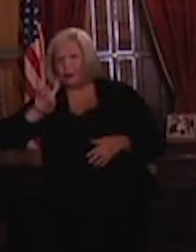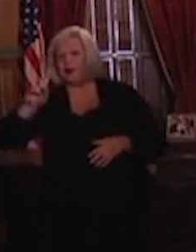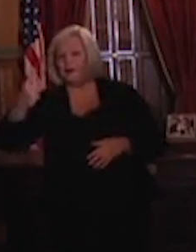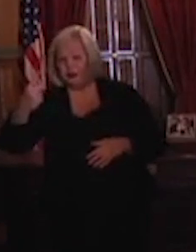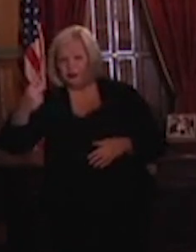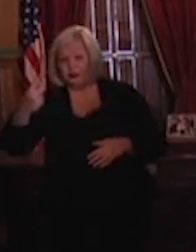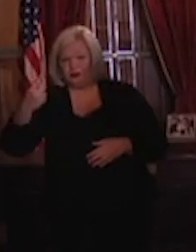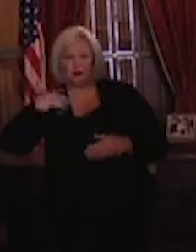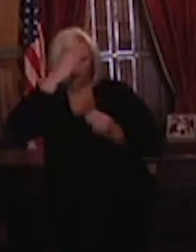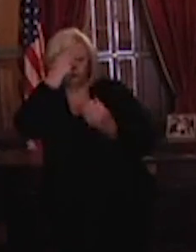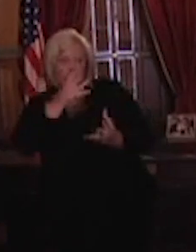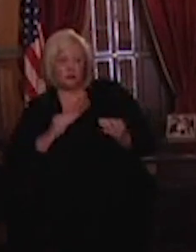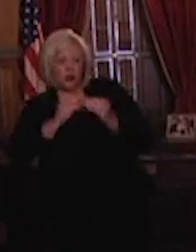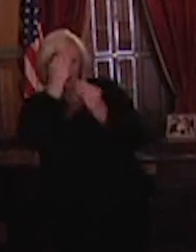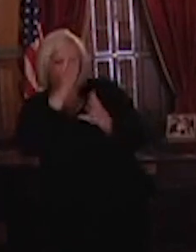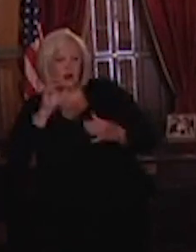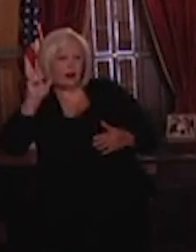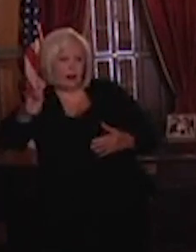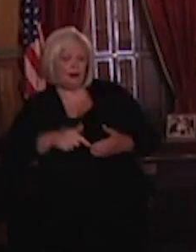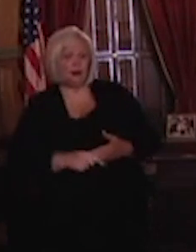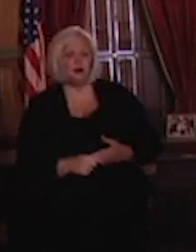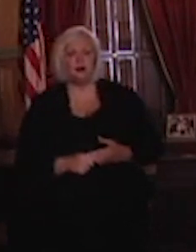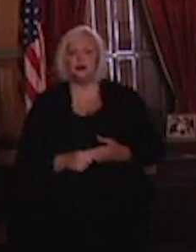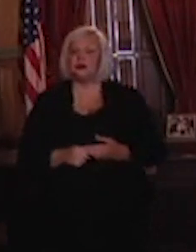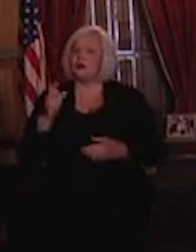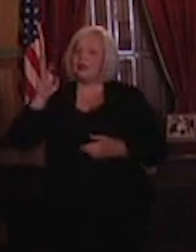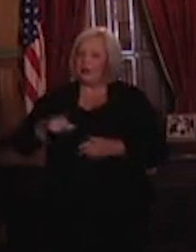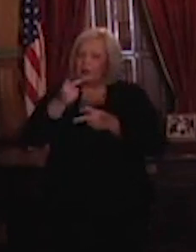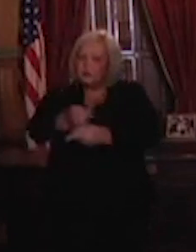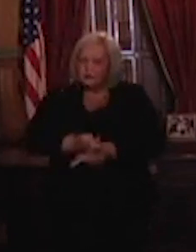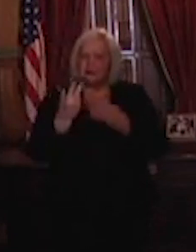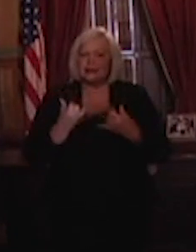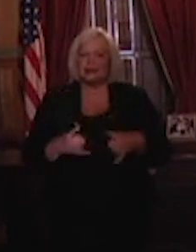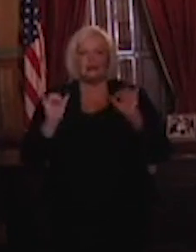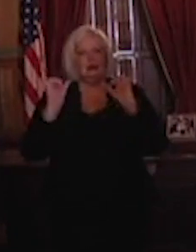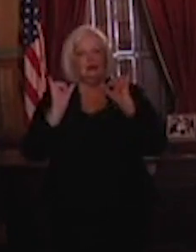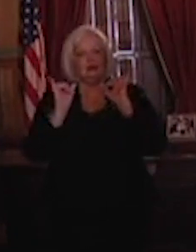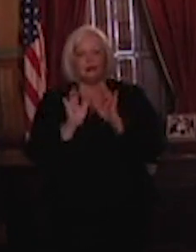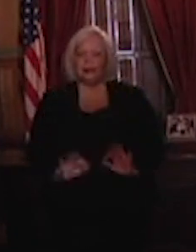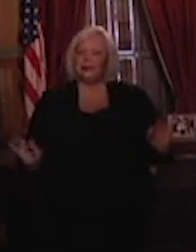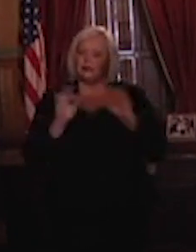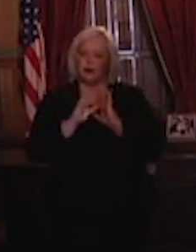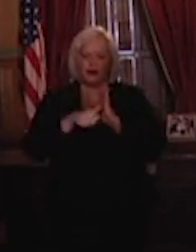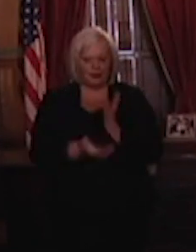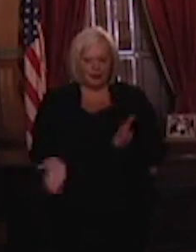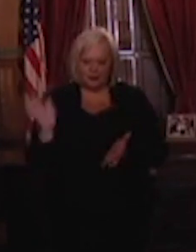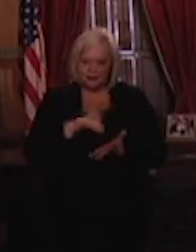plan in the coming days. We need to get this right. I think it's important to always reiterate